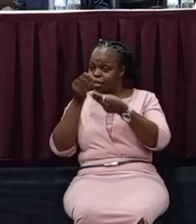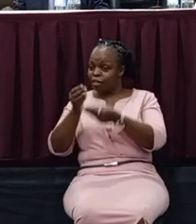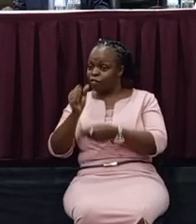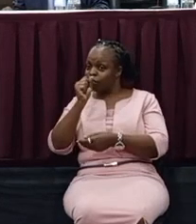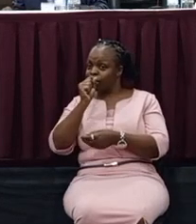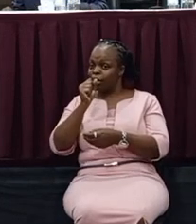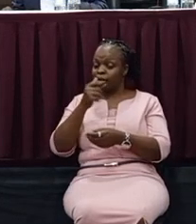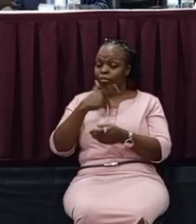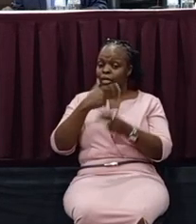My name is Kimburi.